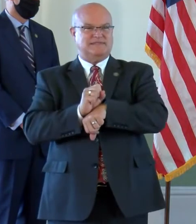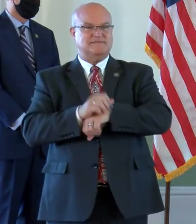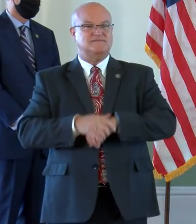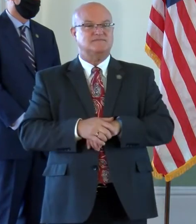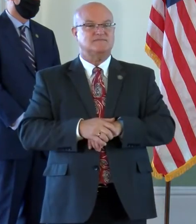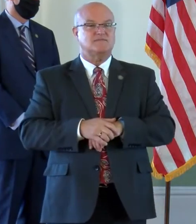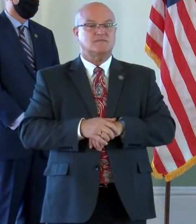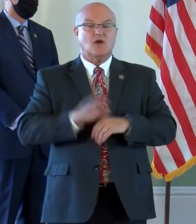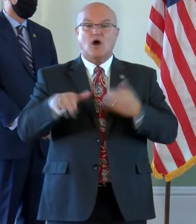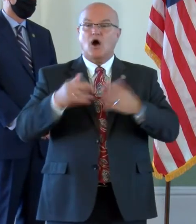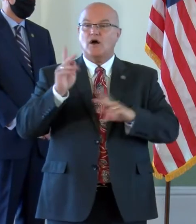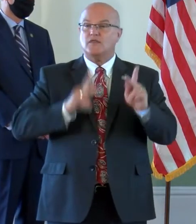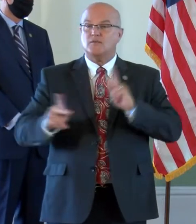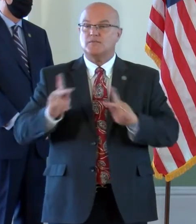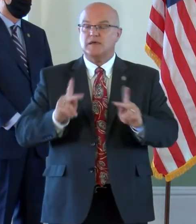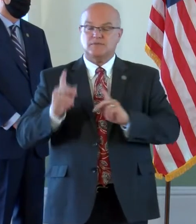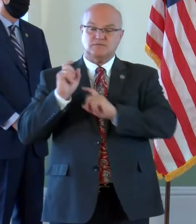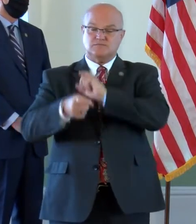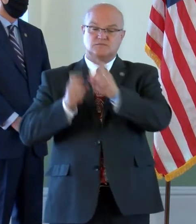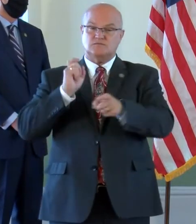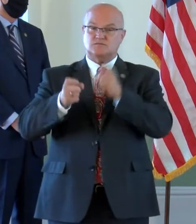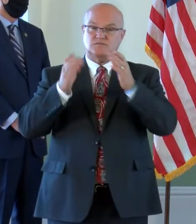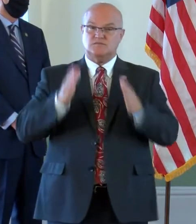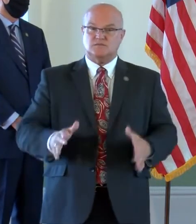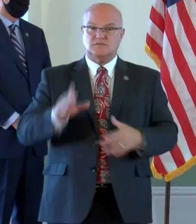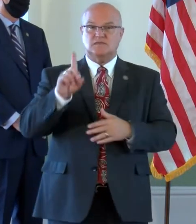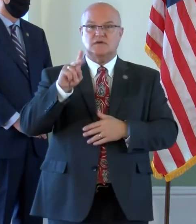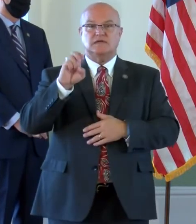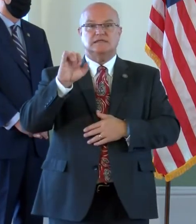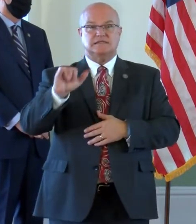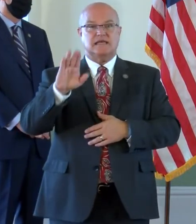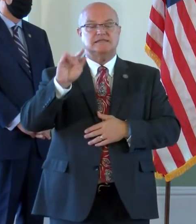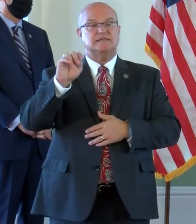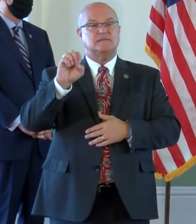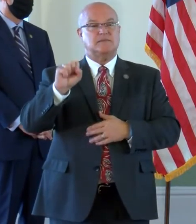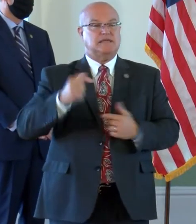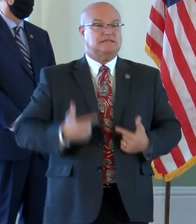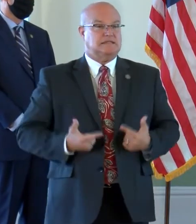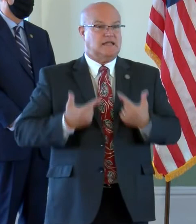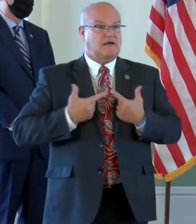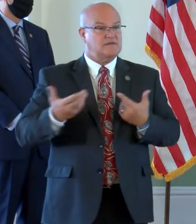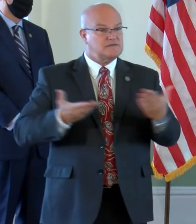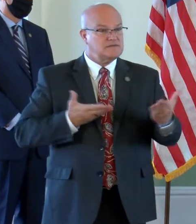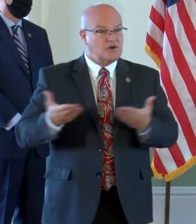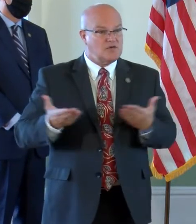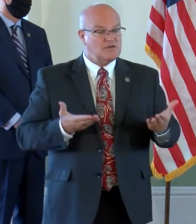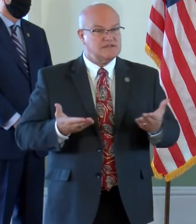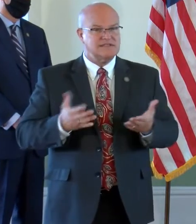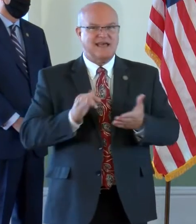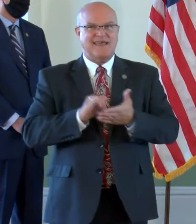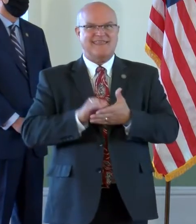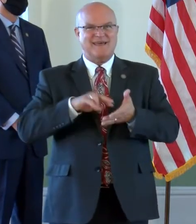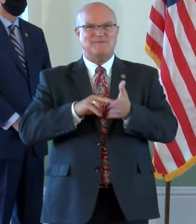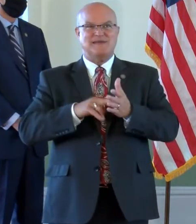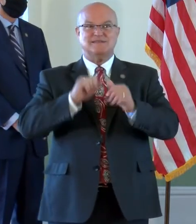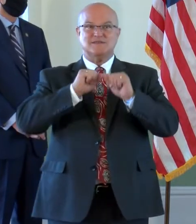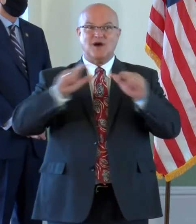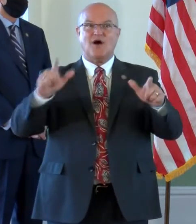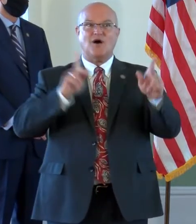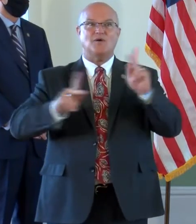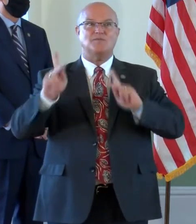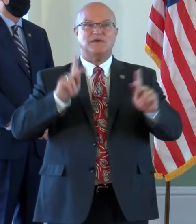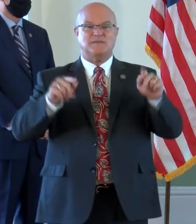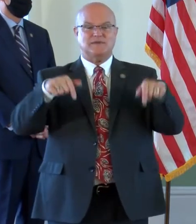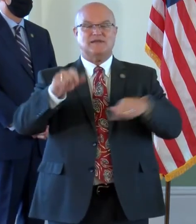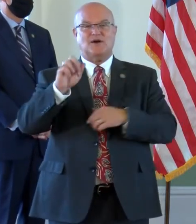To all those who are benefactors of Daisy Bates' life of service, and that would be all Arkansans and most